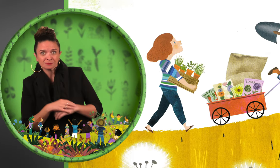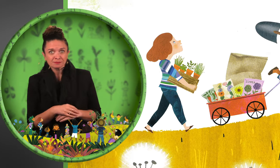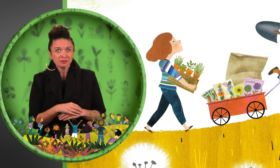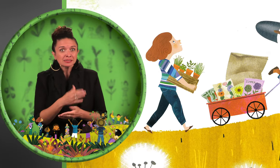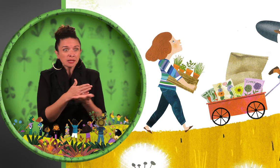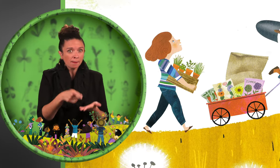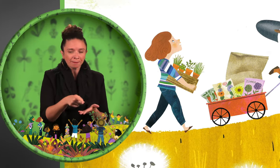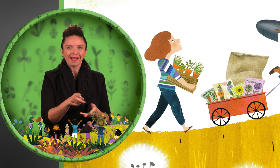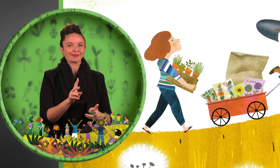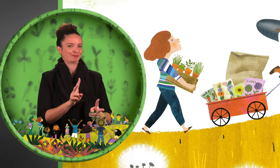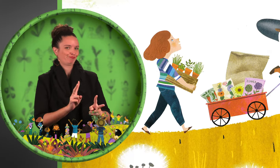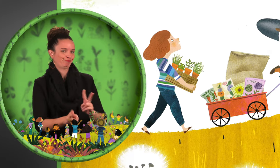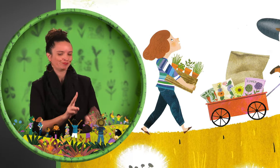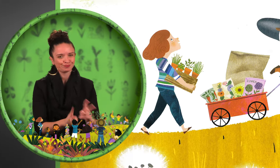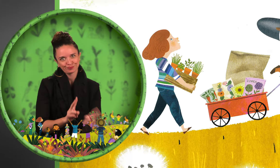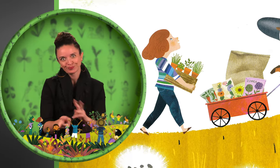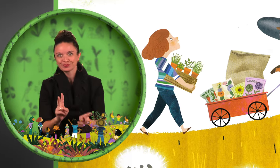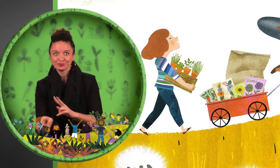different purpose.